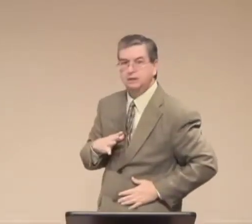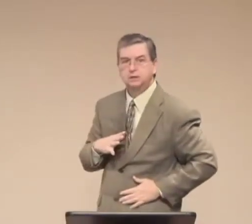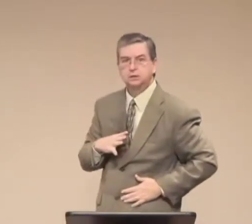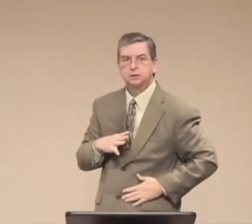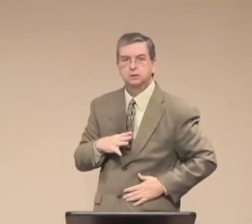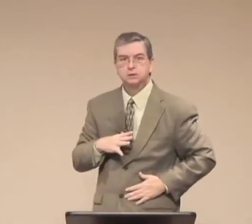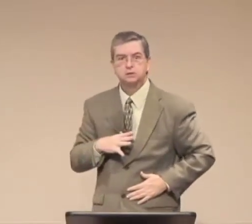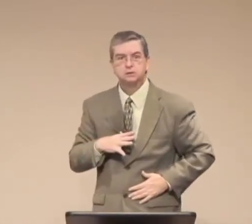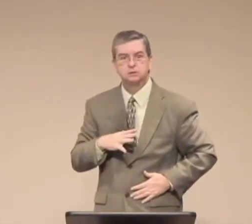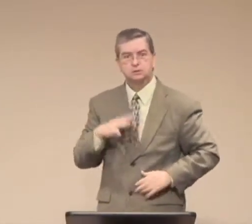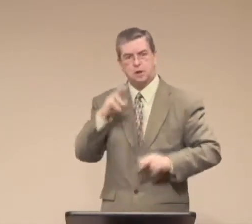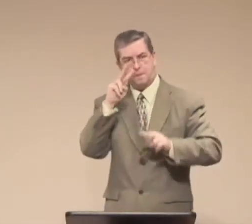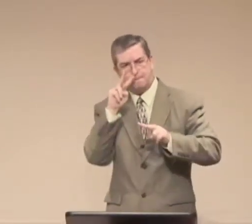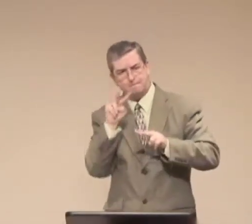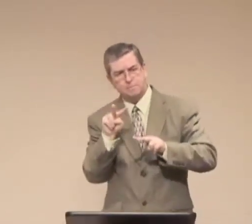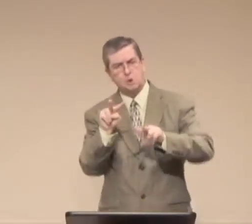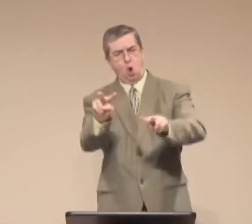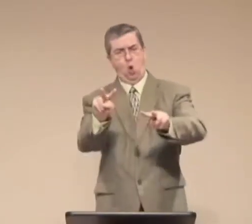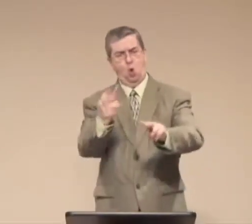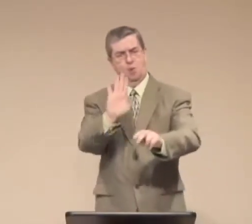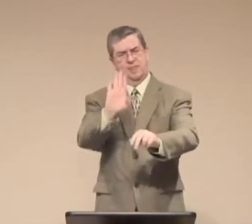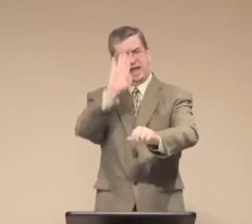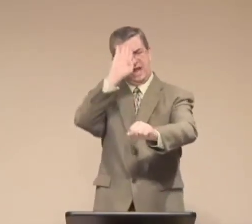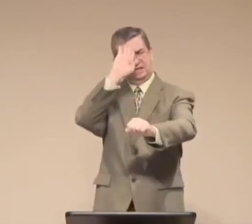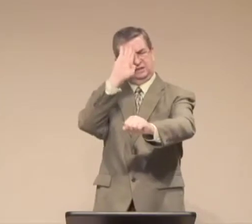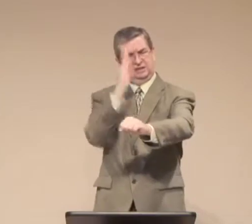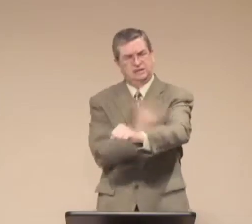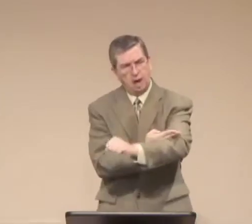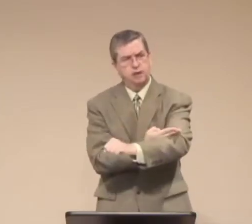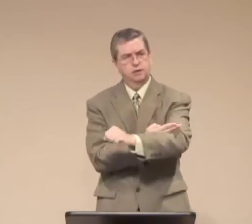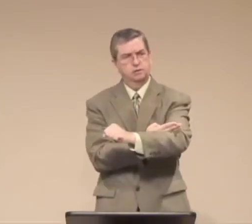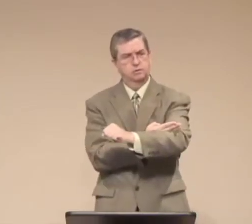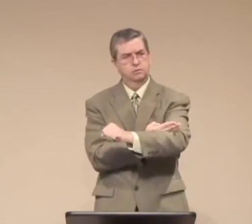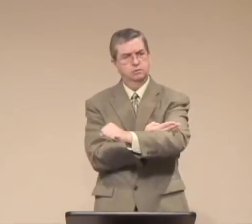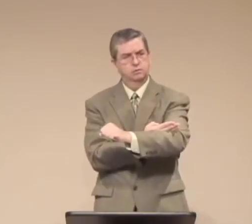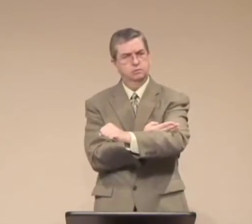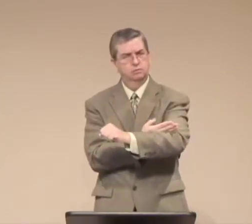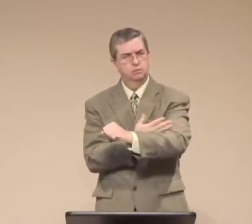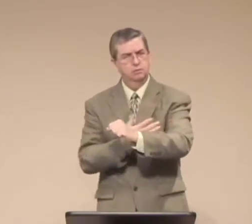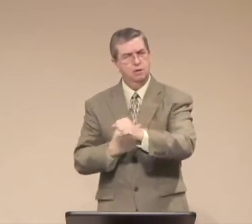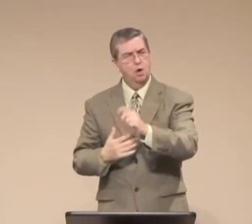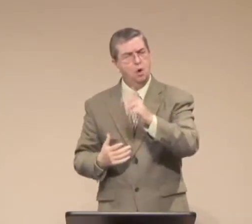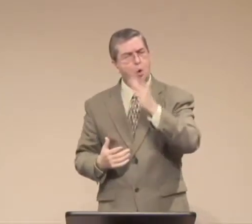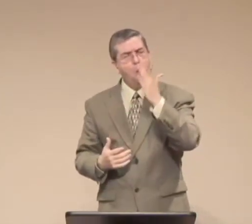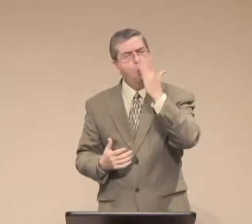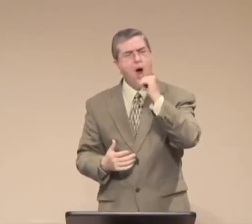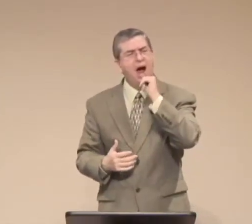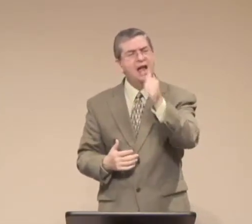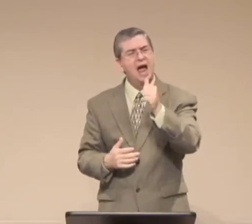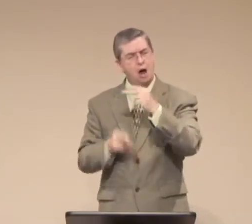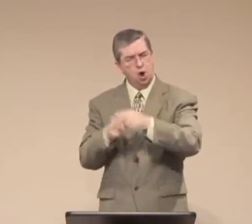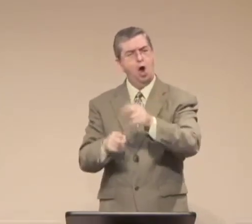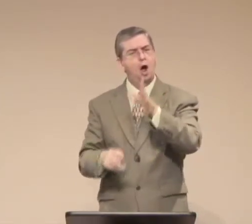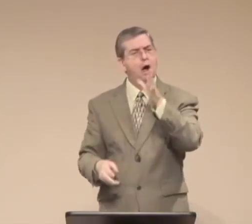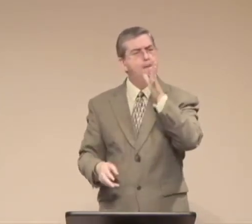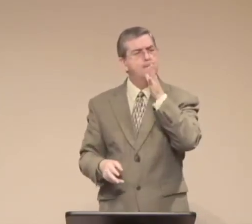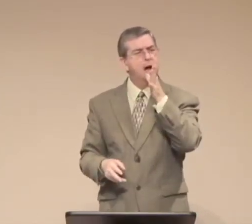He clearly states that in verse 26. called his old mother,